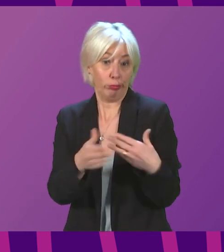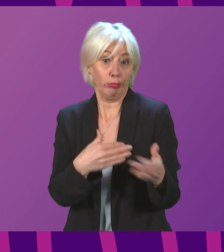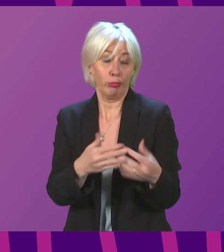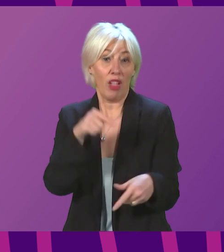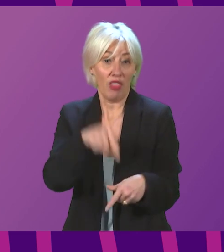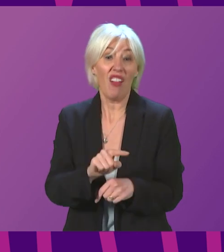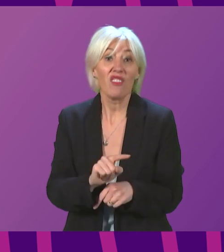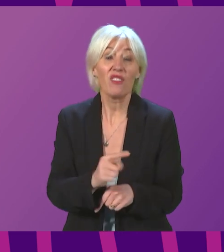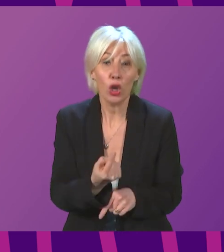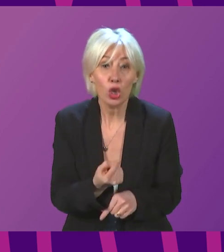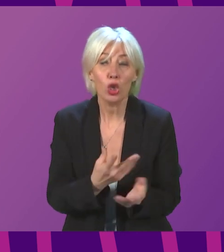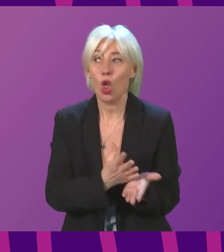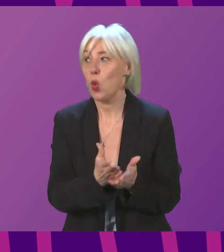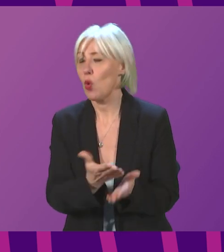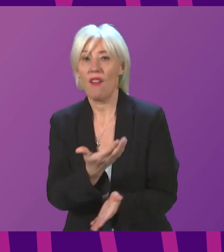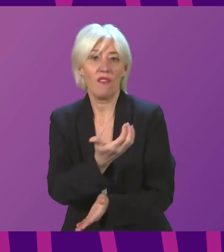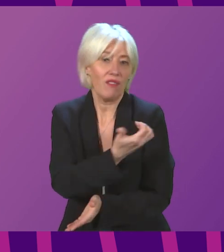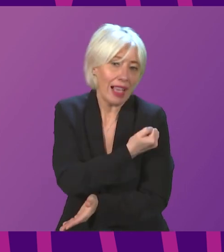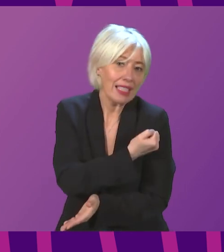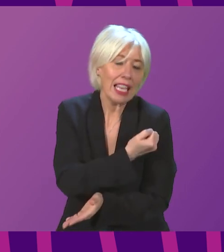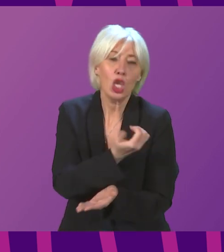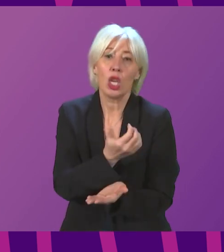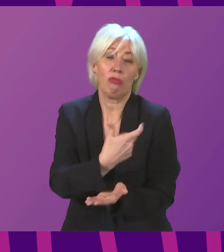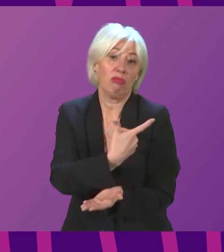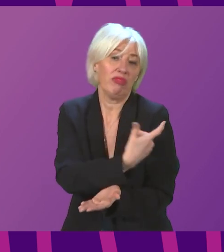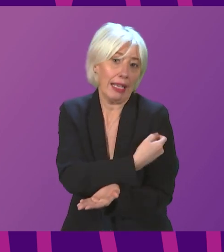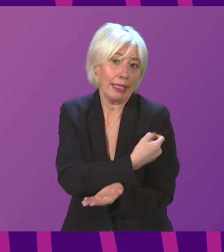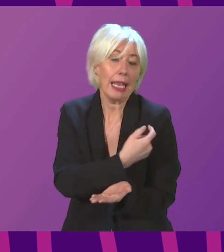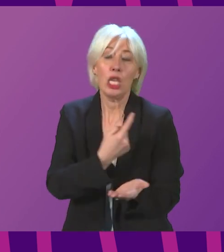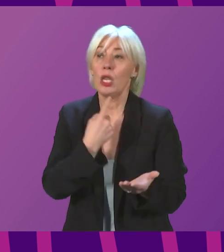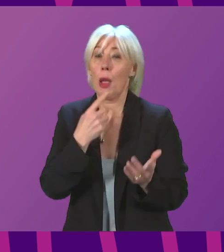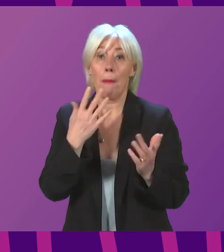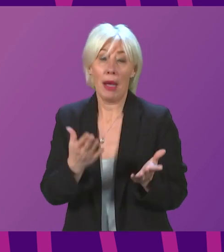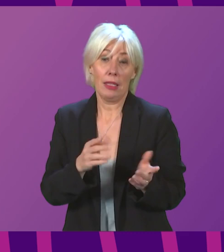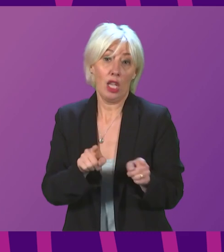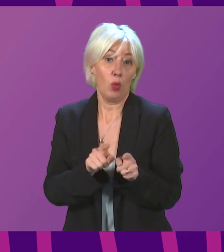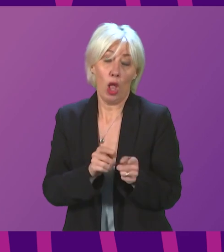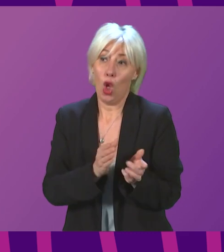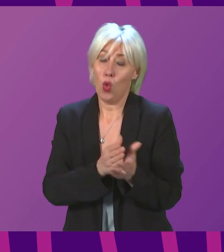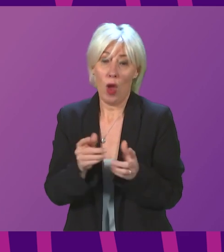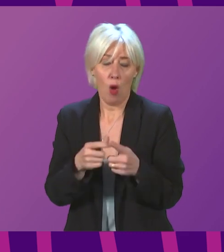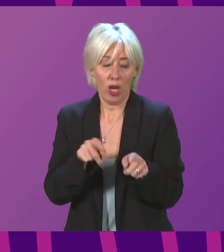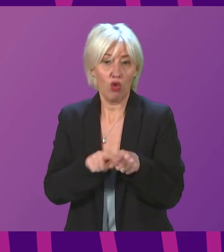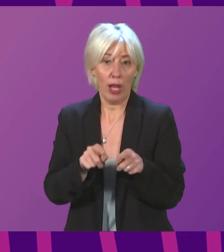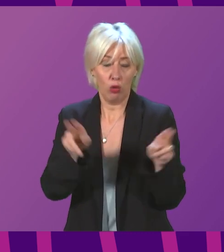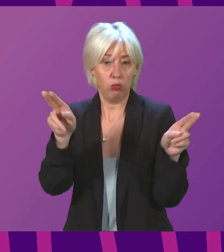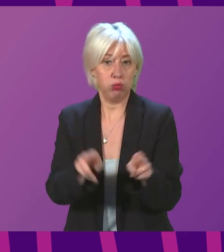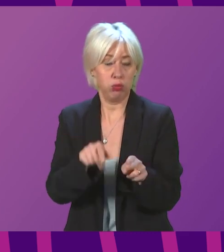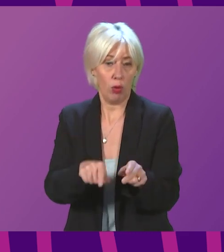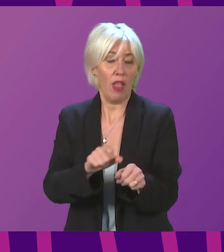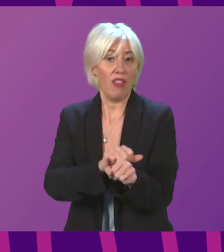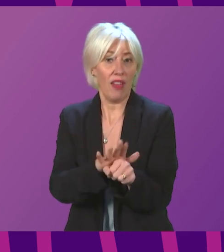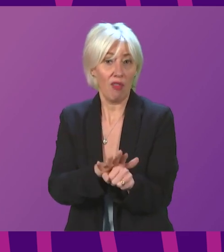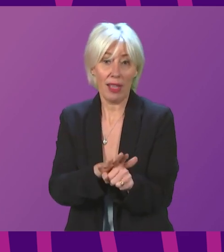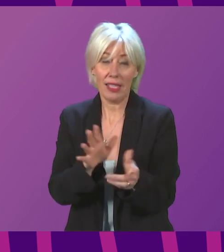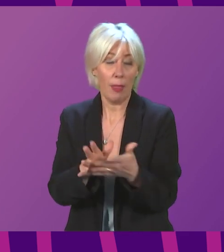through vaccination eventually but in the meantime through action to suppress it then we going to continue to